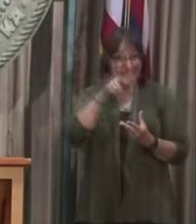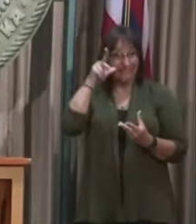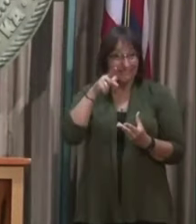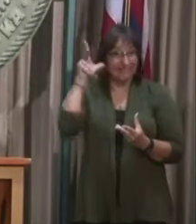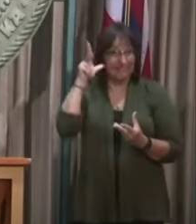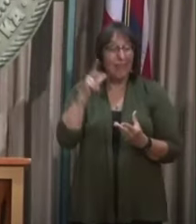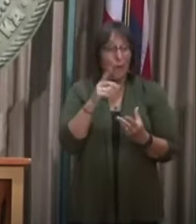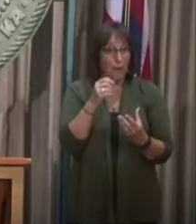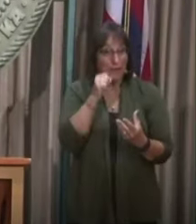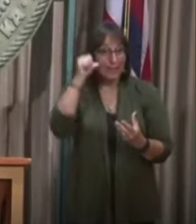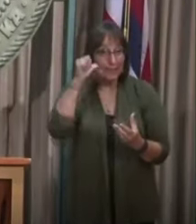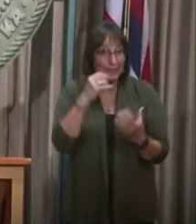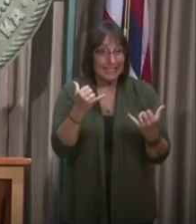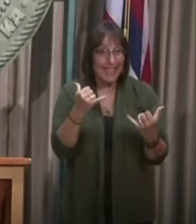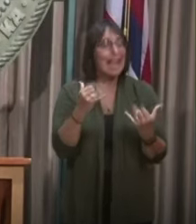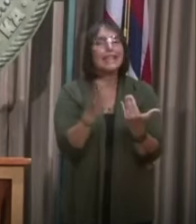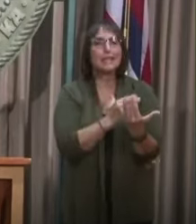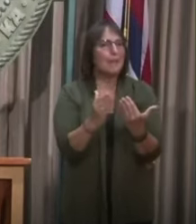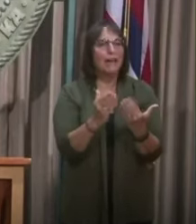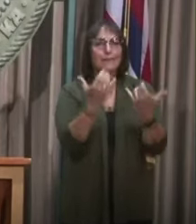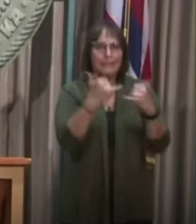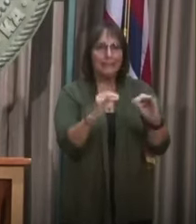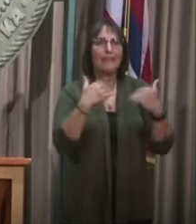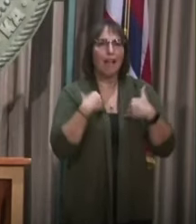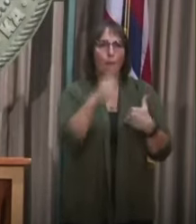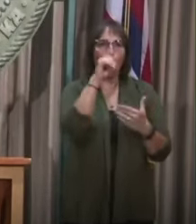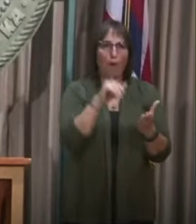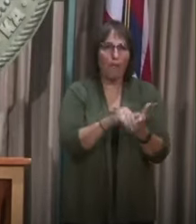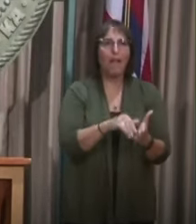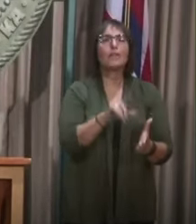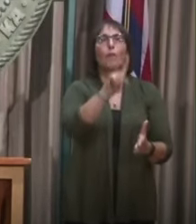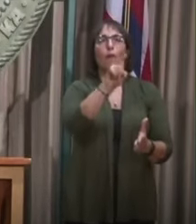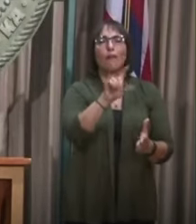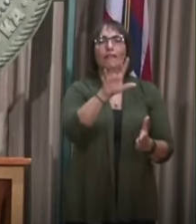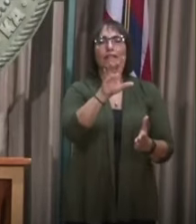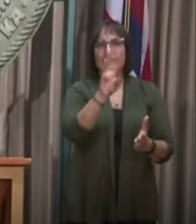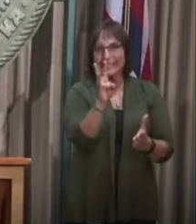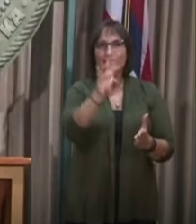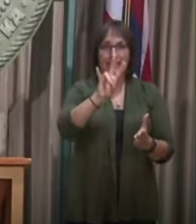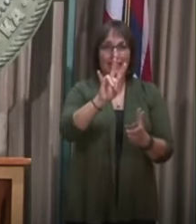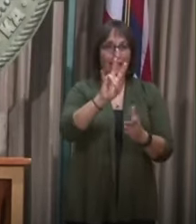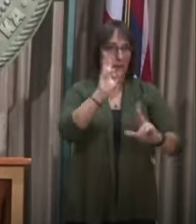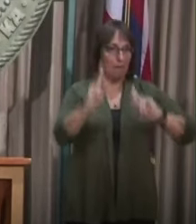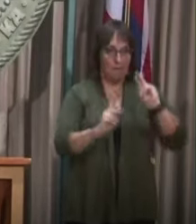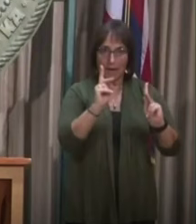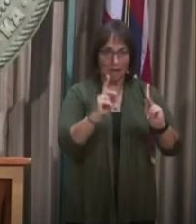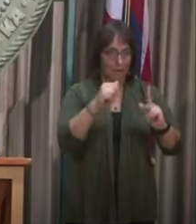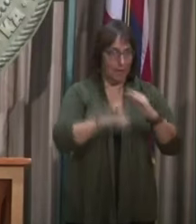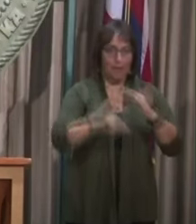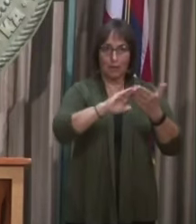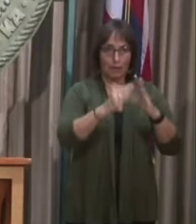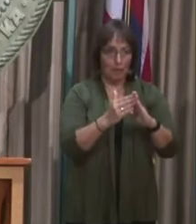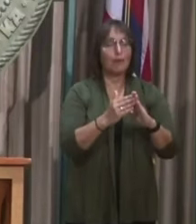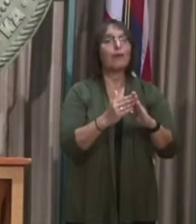The fact is 1,167 more people in our community are now battling